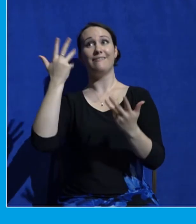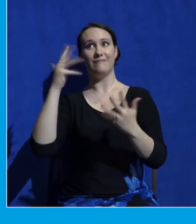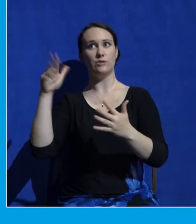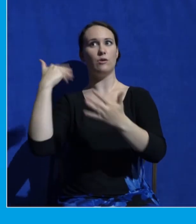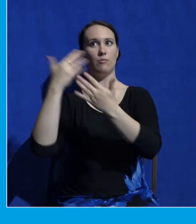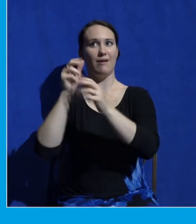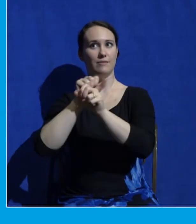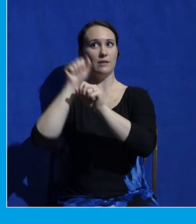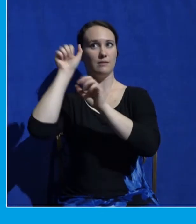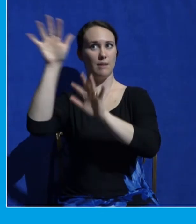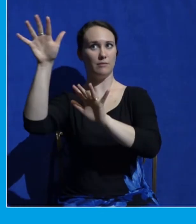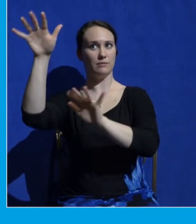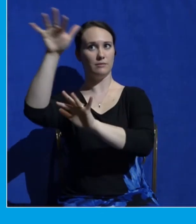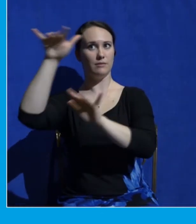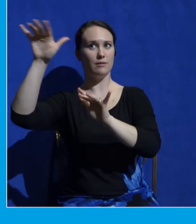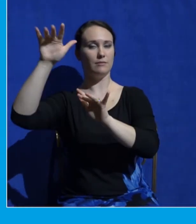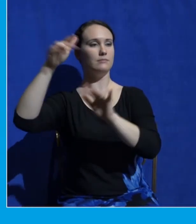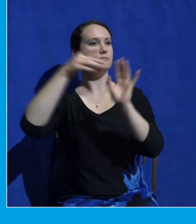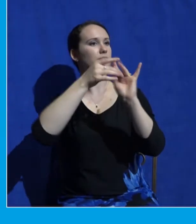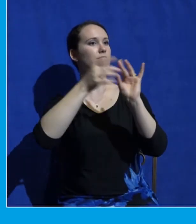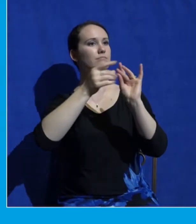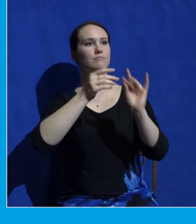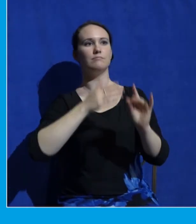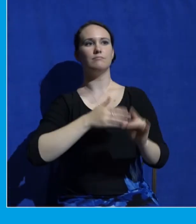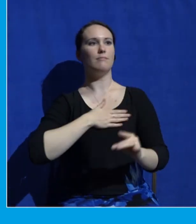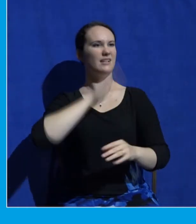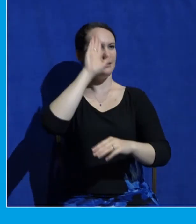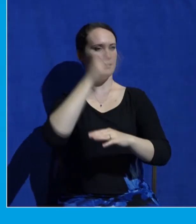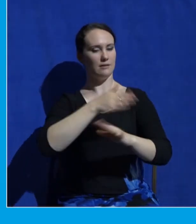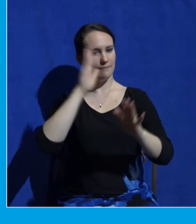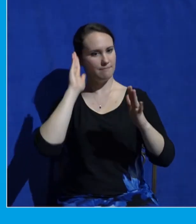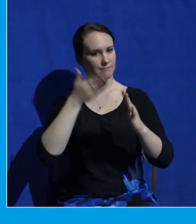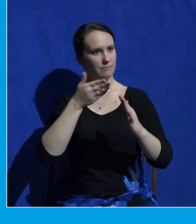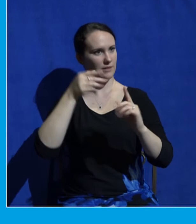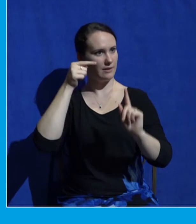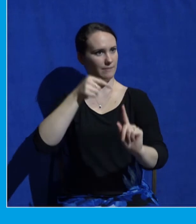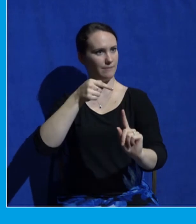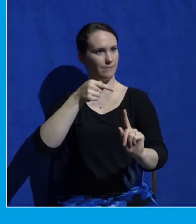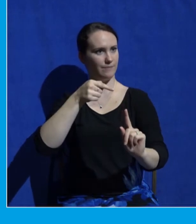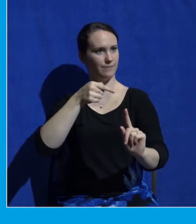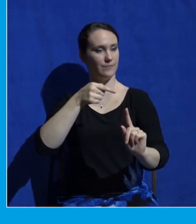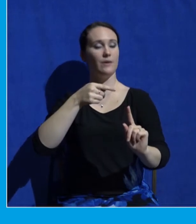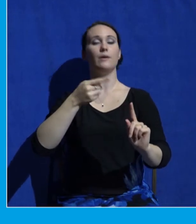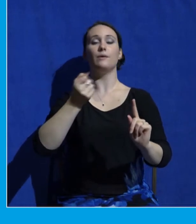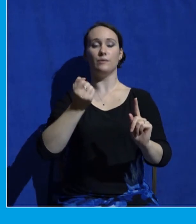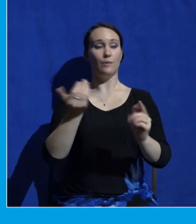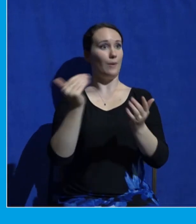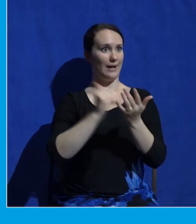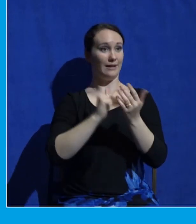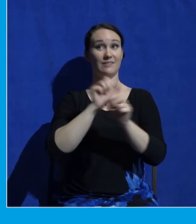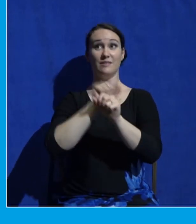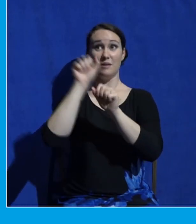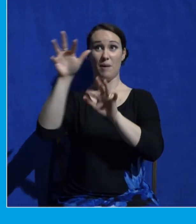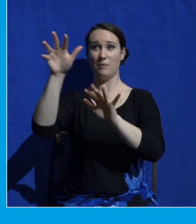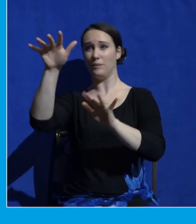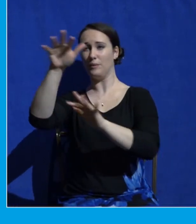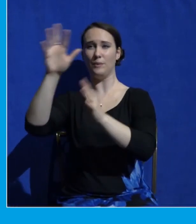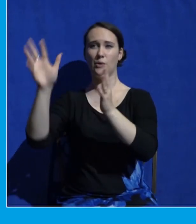This is Hebrews chapter 1 verse 1. Right before we read a minute ago about the ratings of the glory of God in Jesus in verse 3, verse 1 says, Long